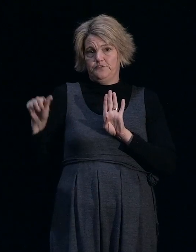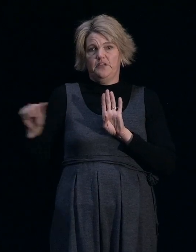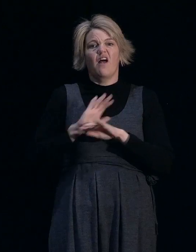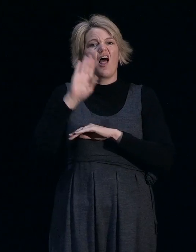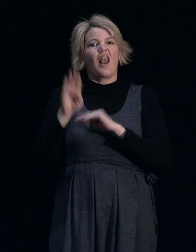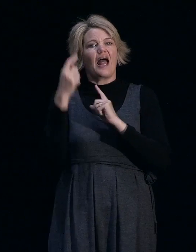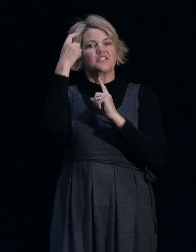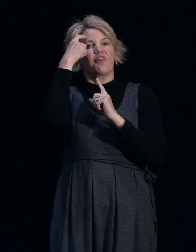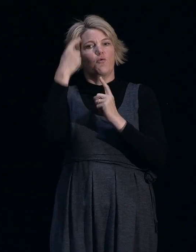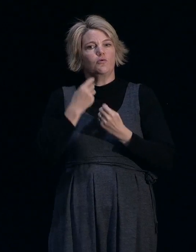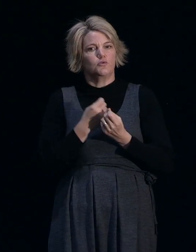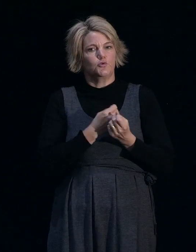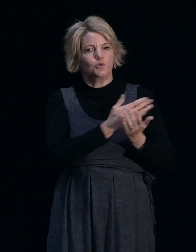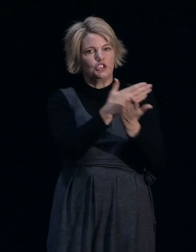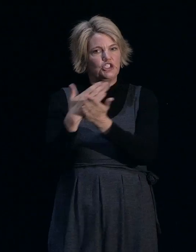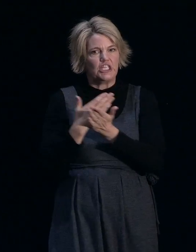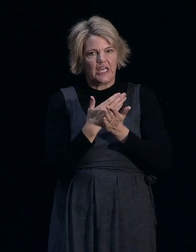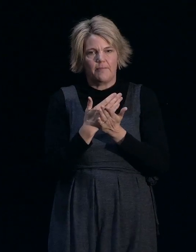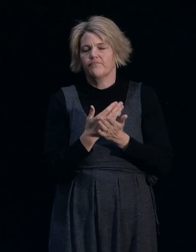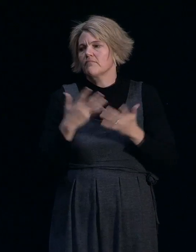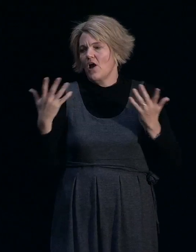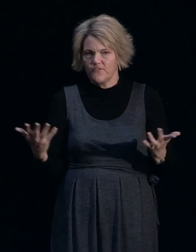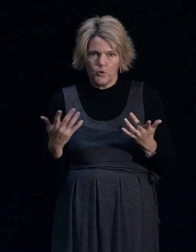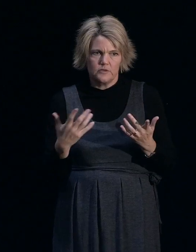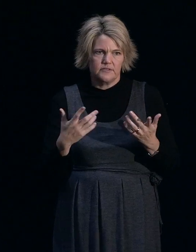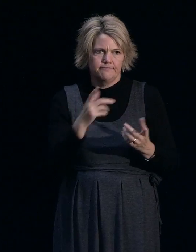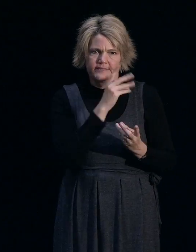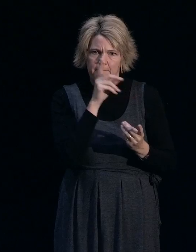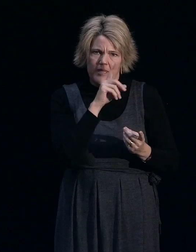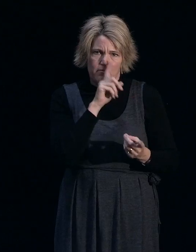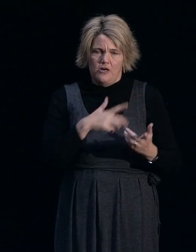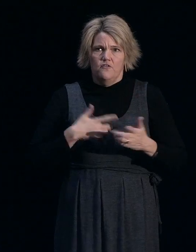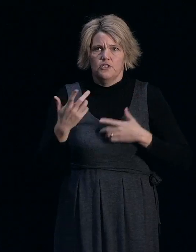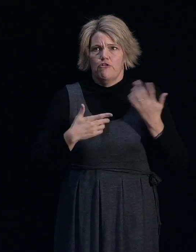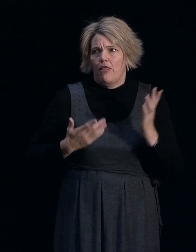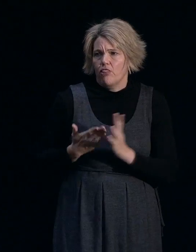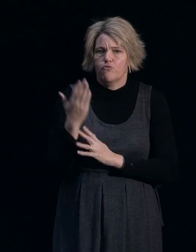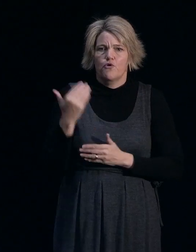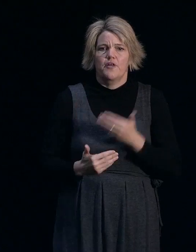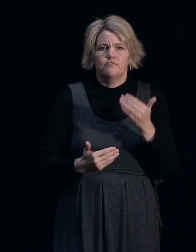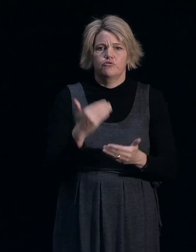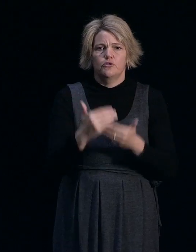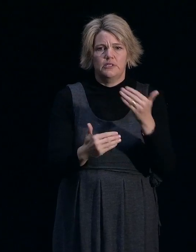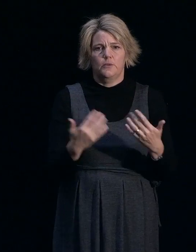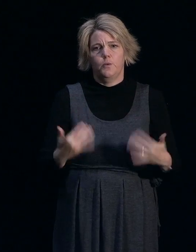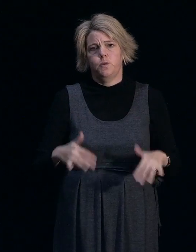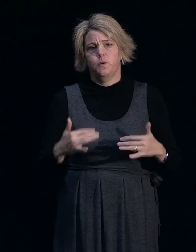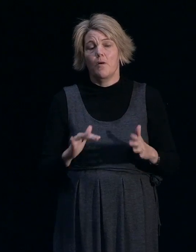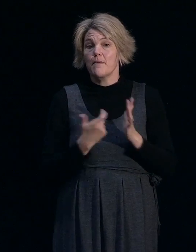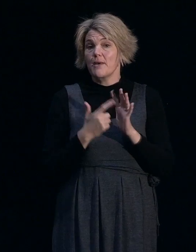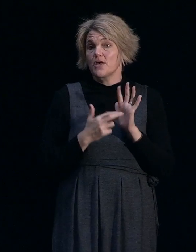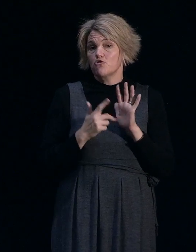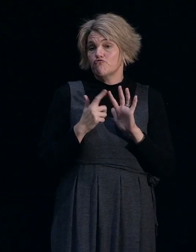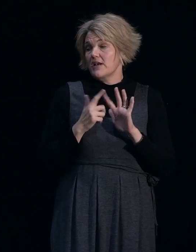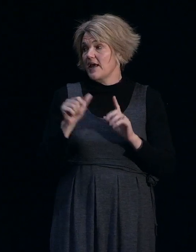for customers, mean, obviously frustration around getting through the process. We'll just start with you, Renee, and work across about what you